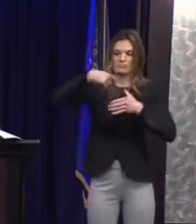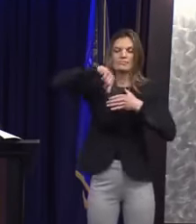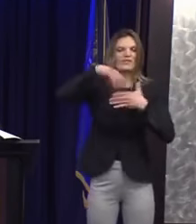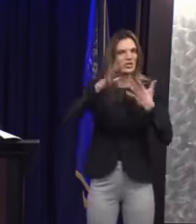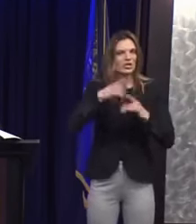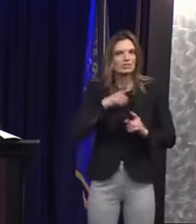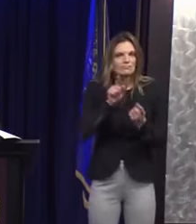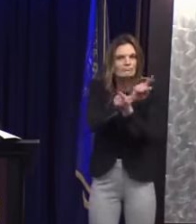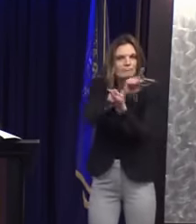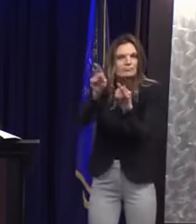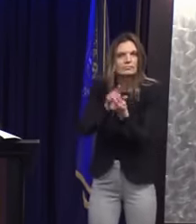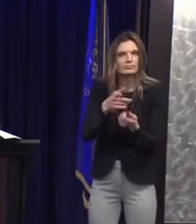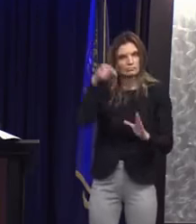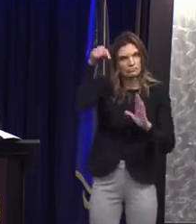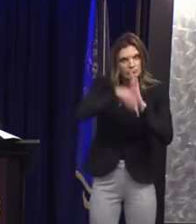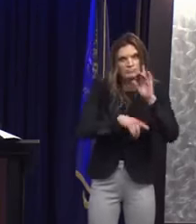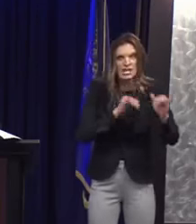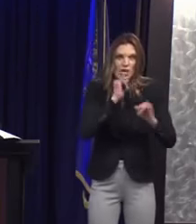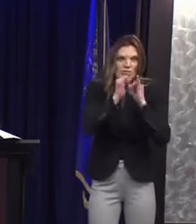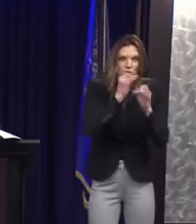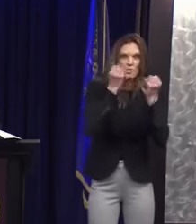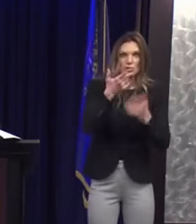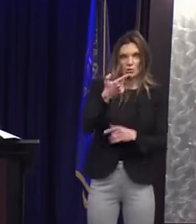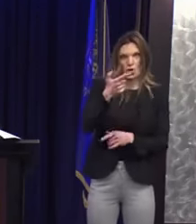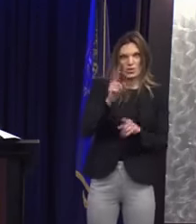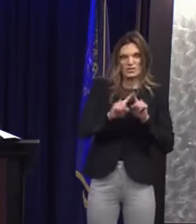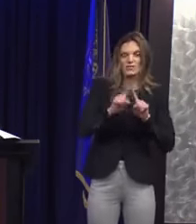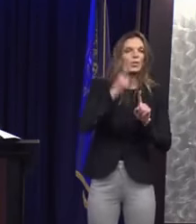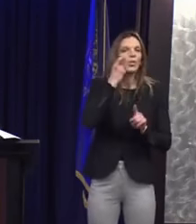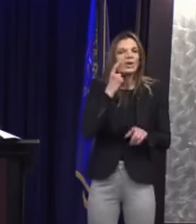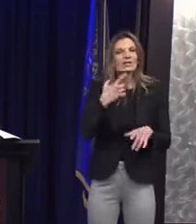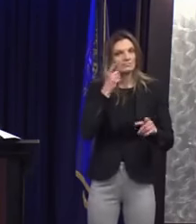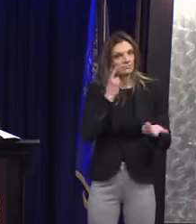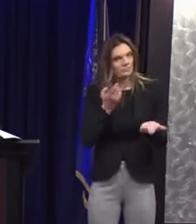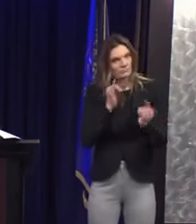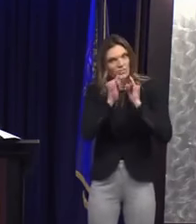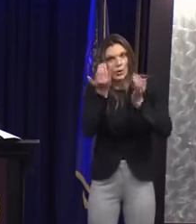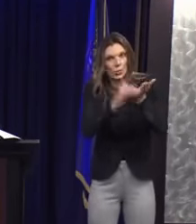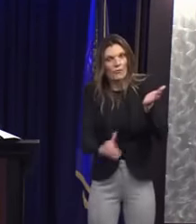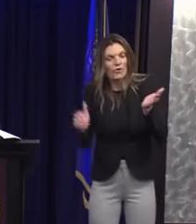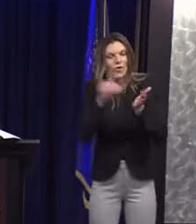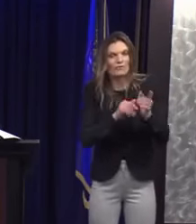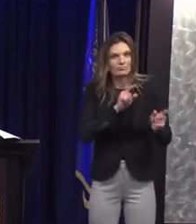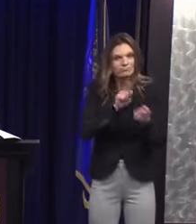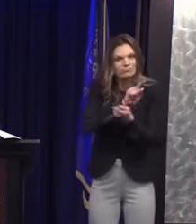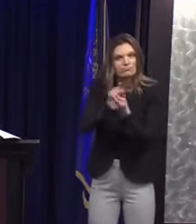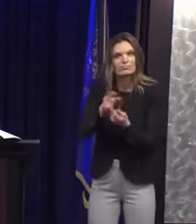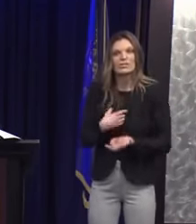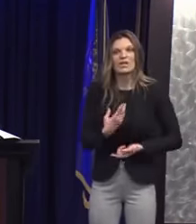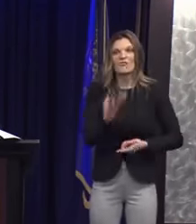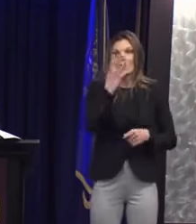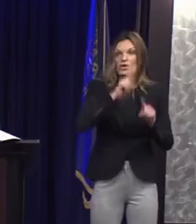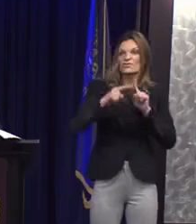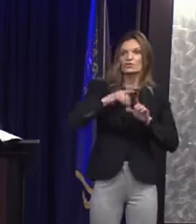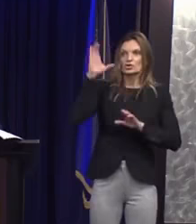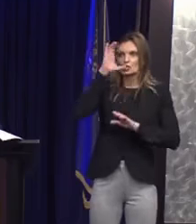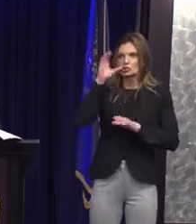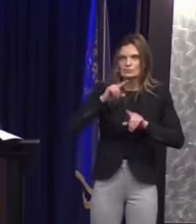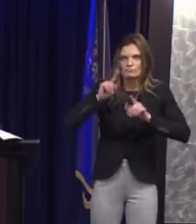of 21 witnesses, the execution and review of four search warrants,